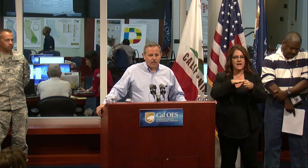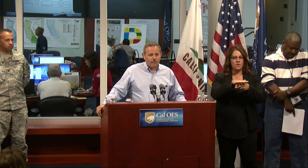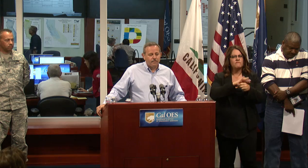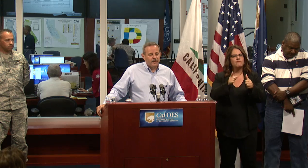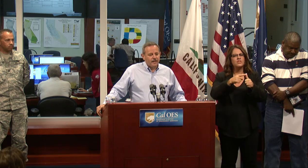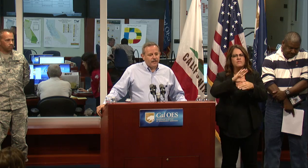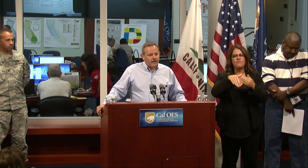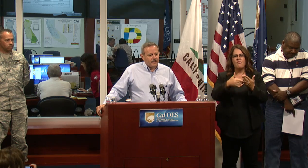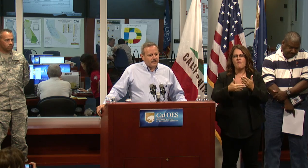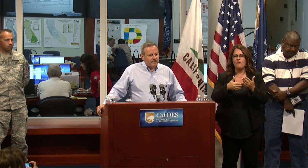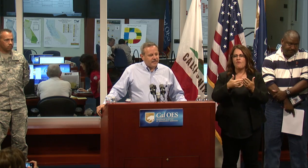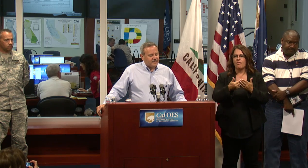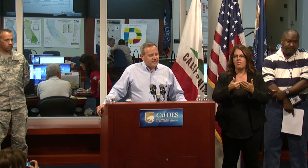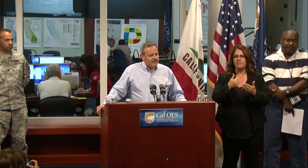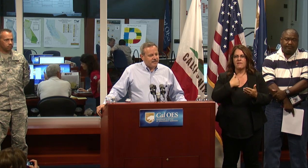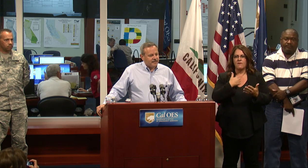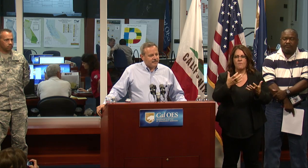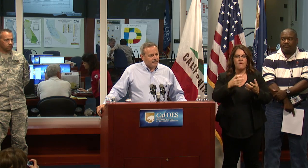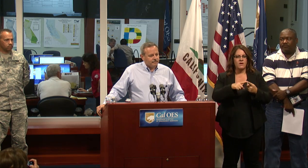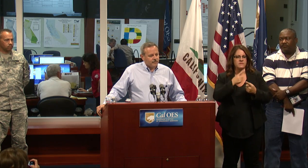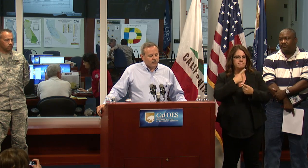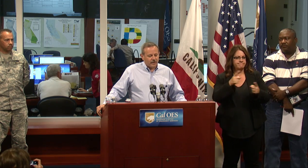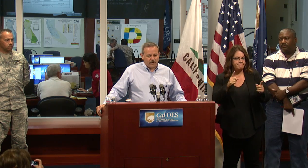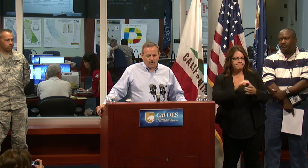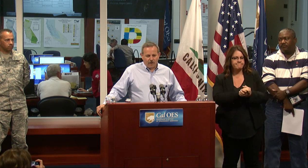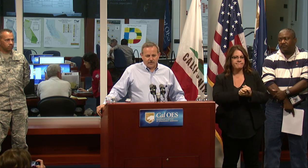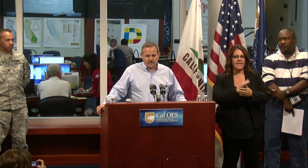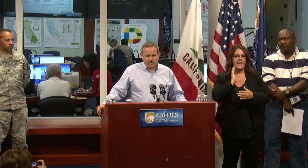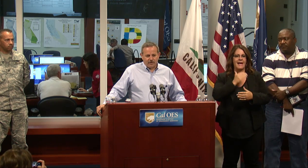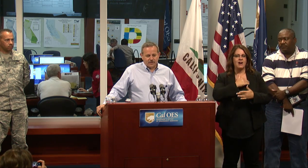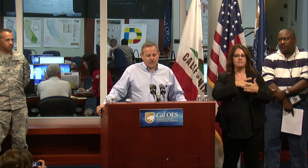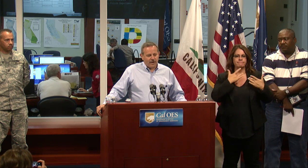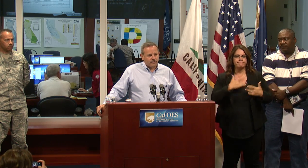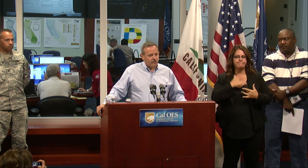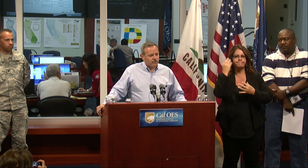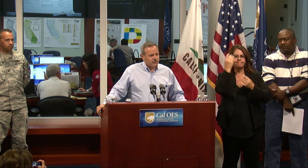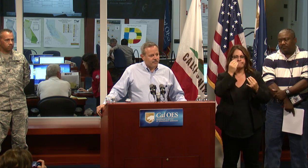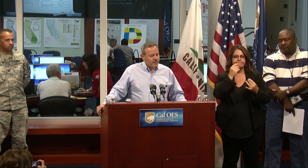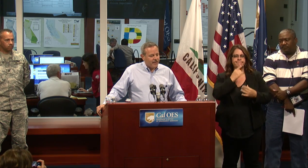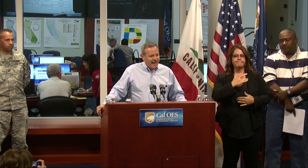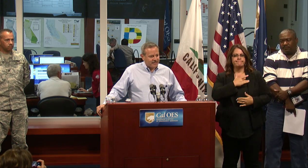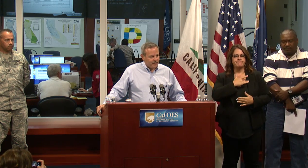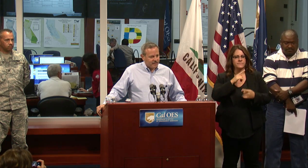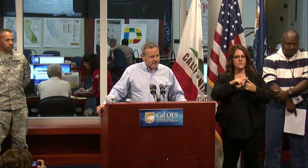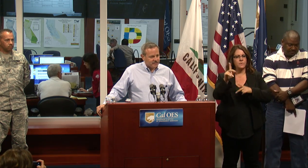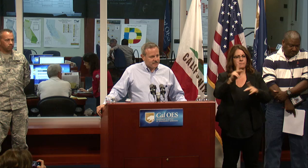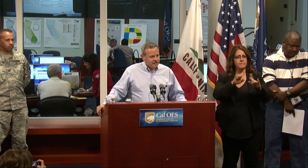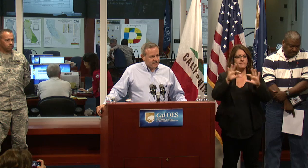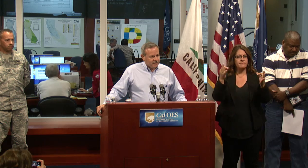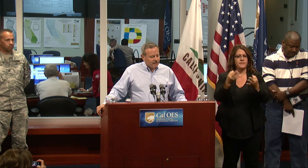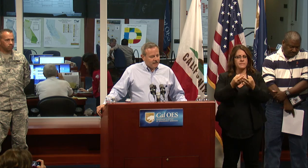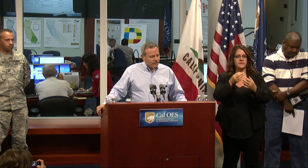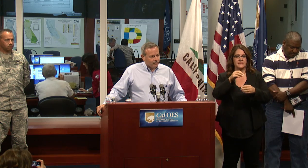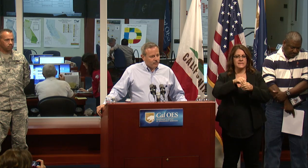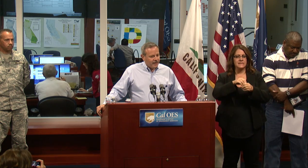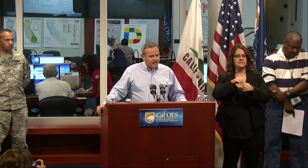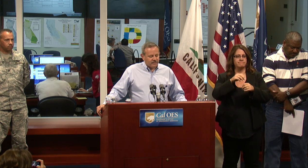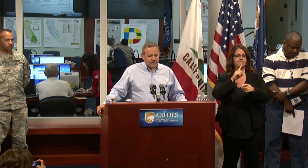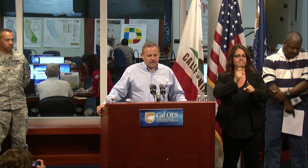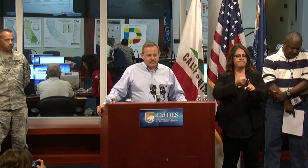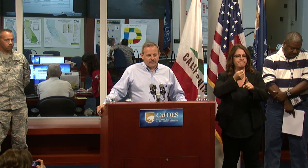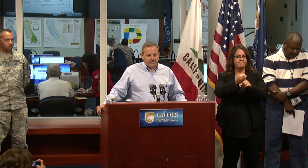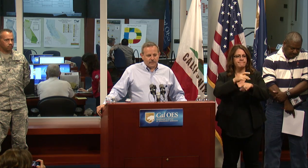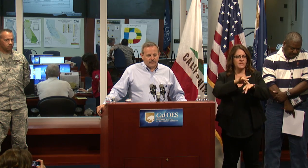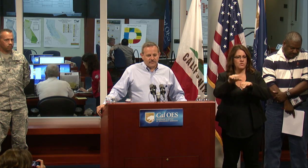First of all, let me say that really our hearts and our thoughts go out to those who have been impacted by this earthquake.